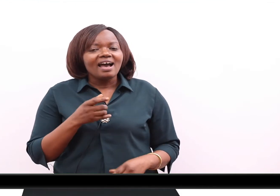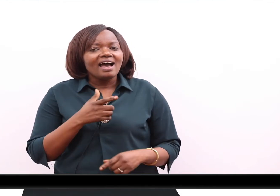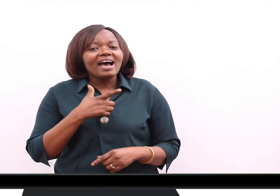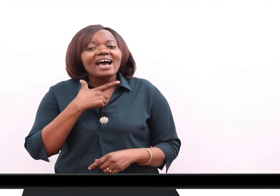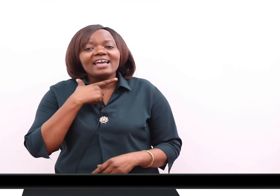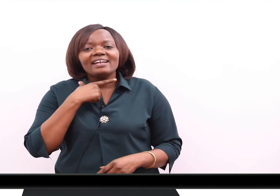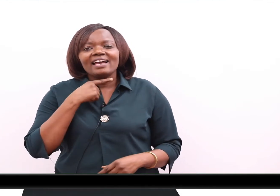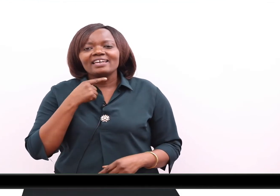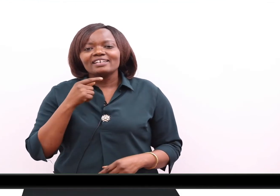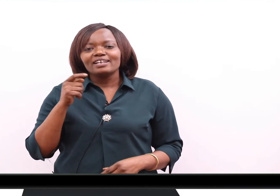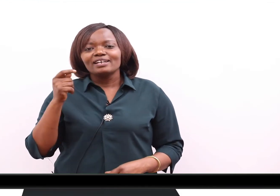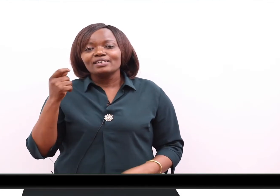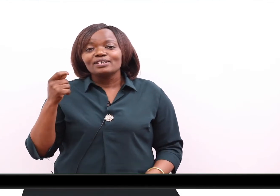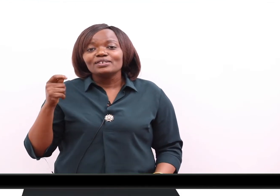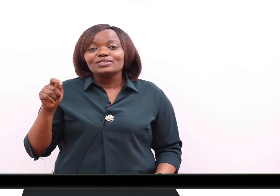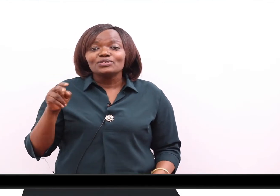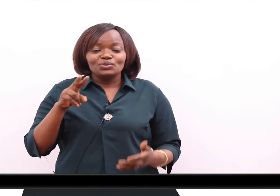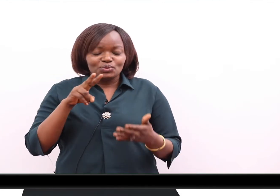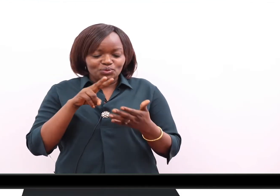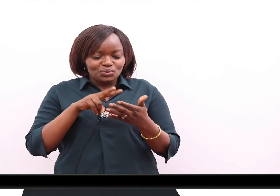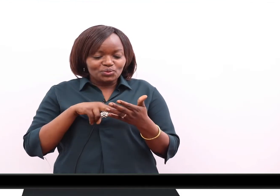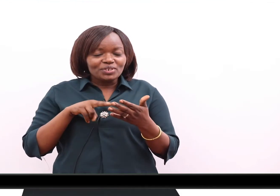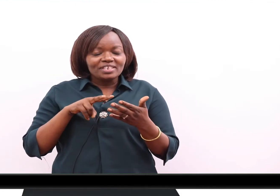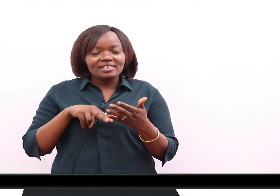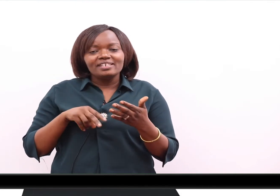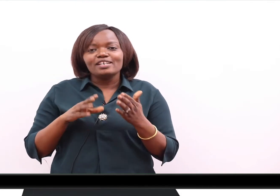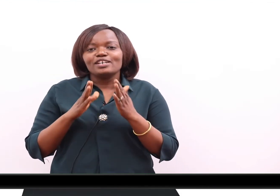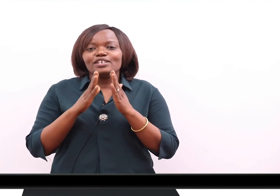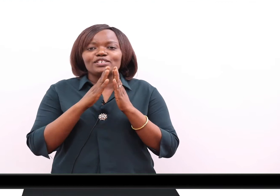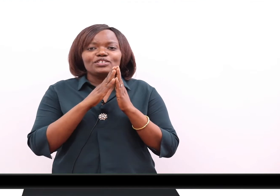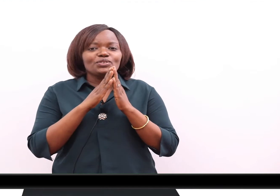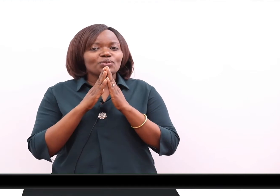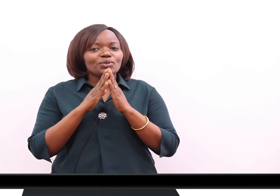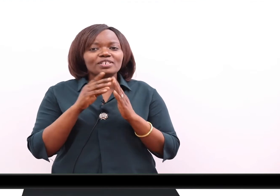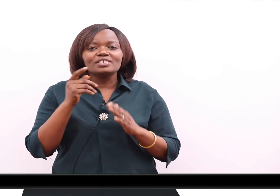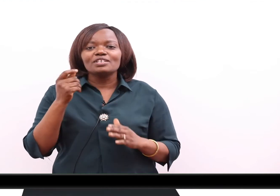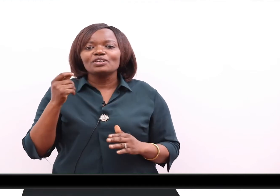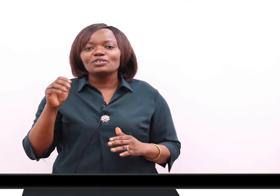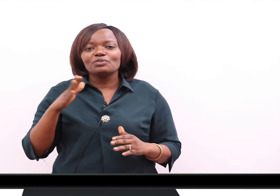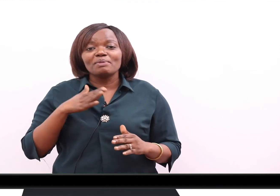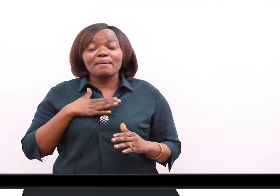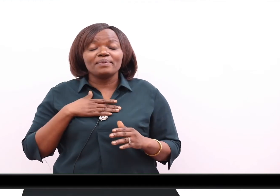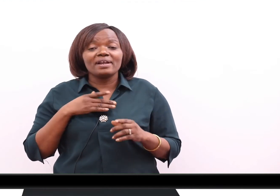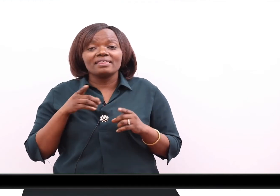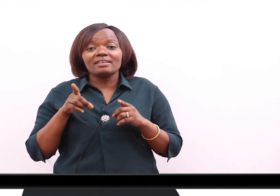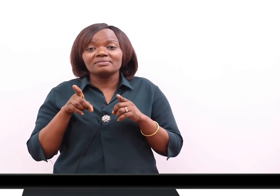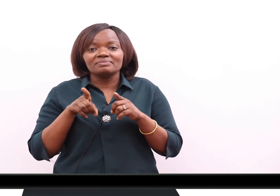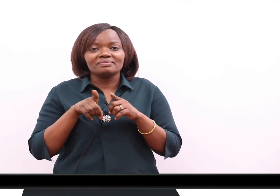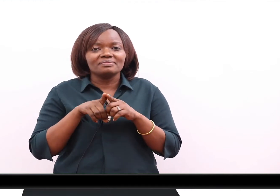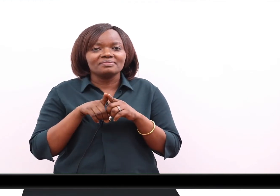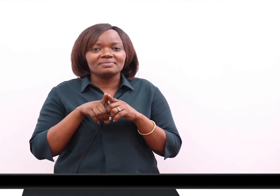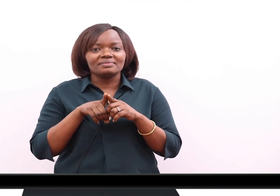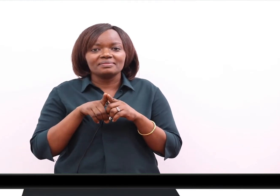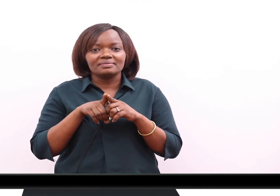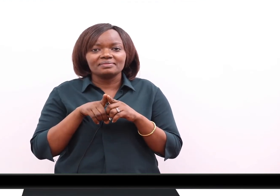I like to read stories to my brother.